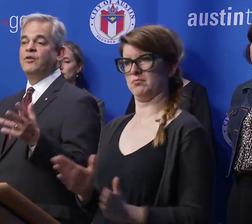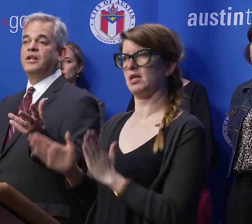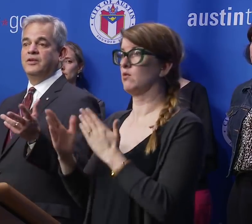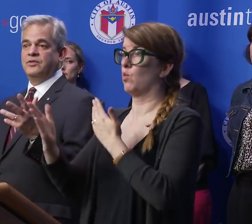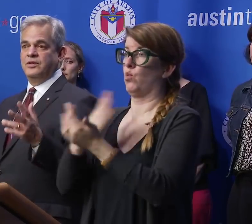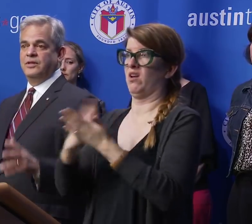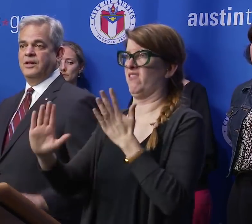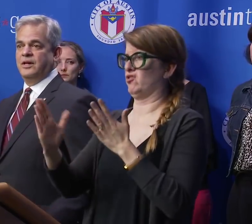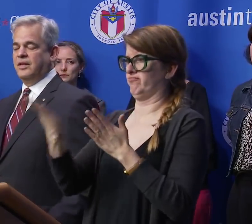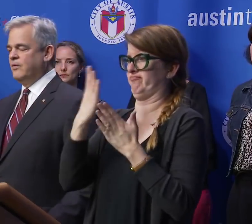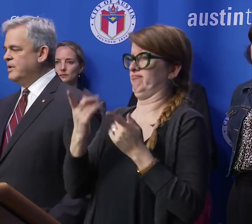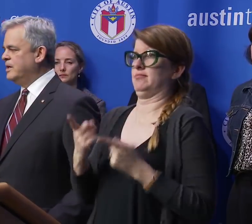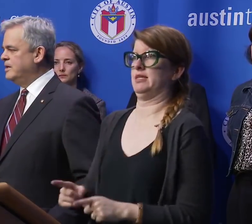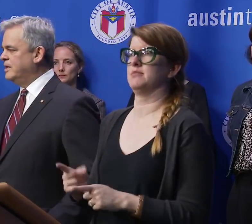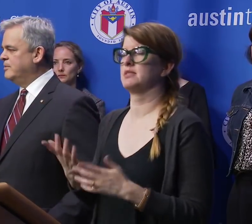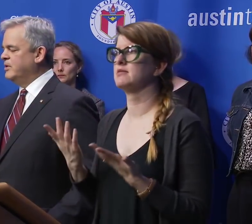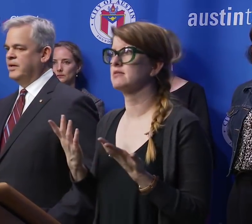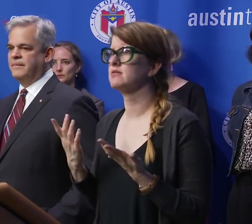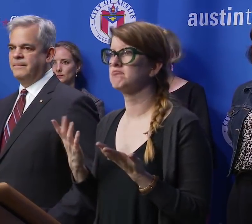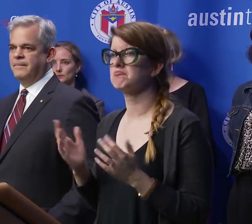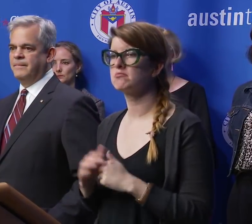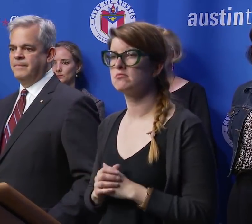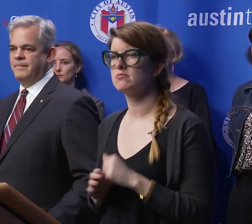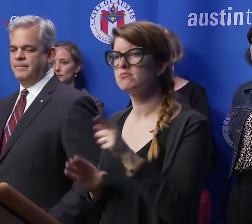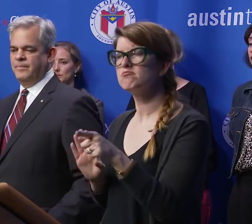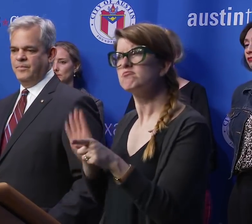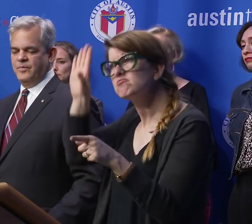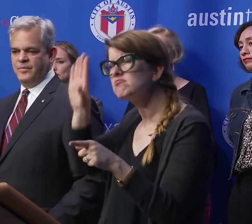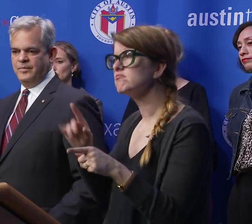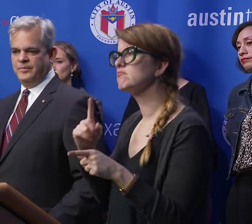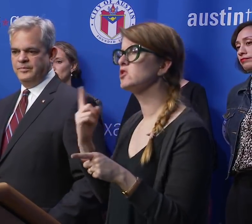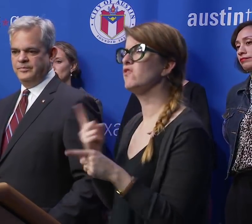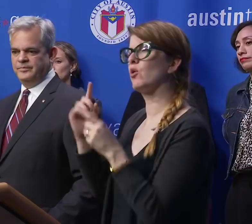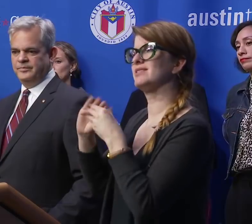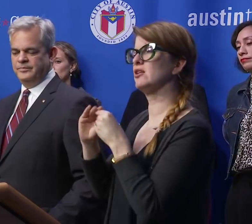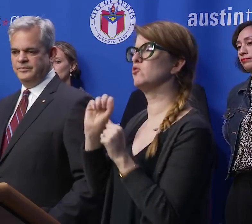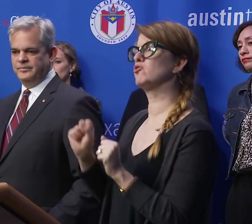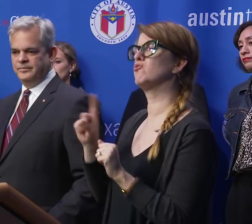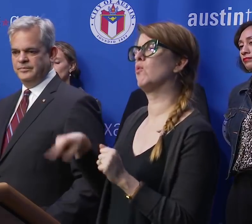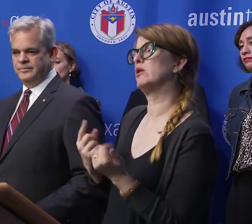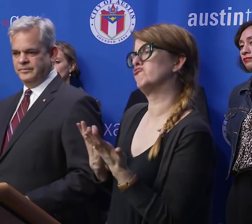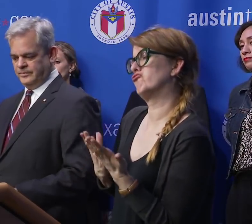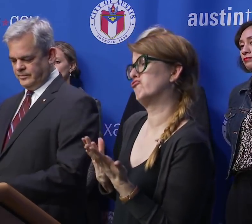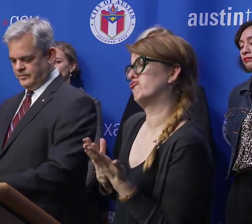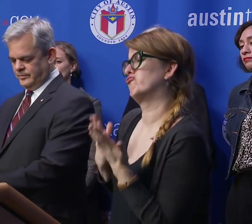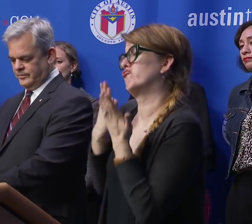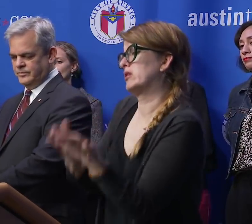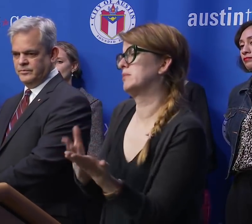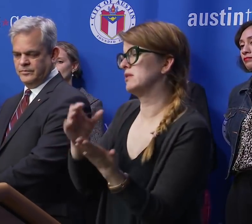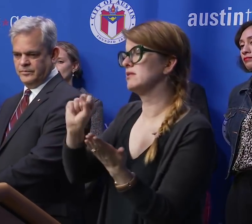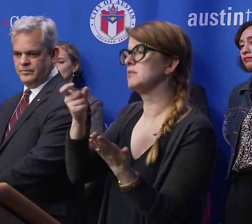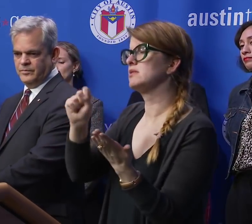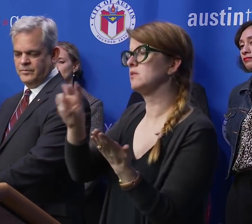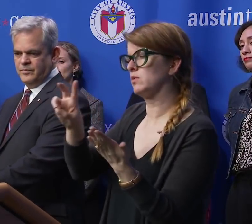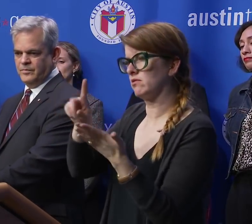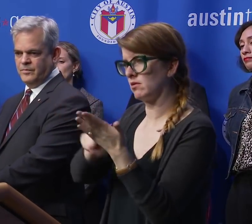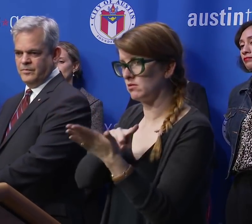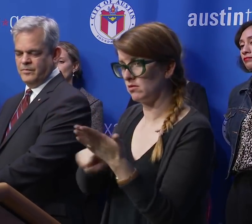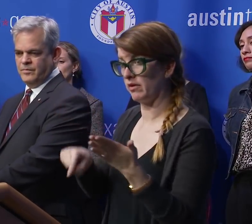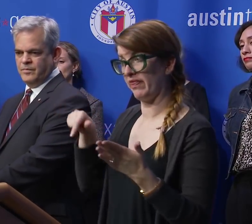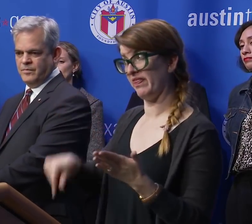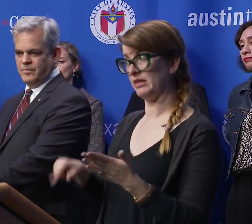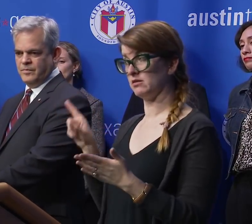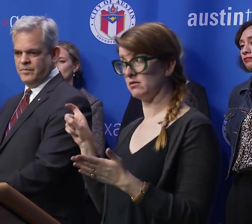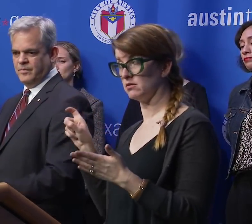whatever it is that we need to be doing. You've always said that you could only recommend that South by Southwest be canceled. Is this